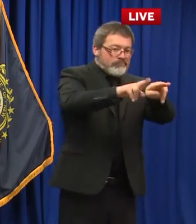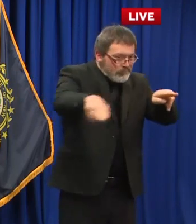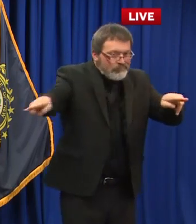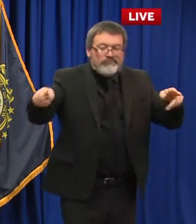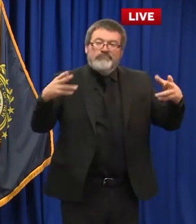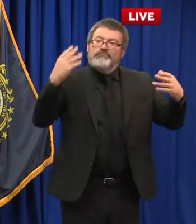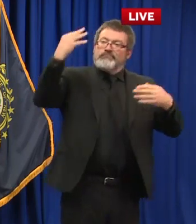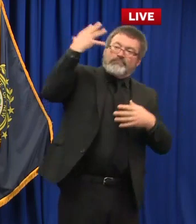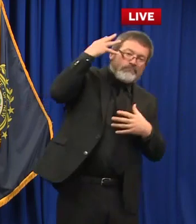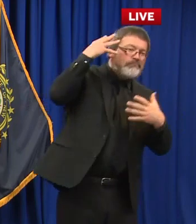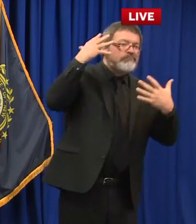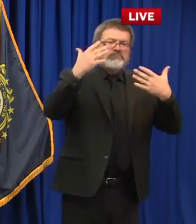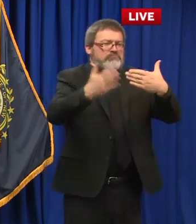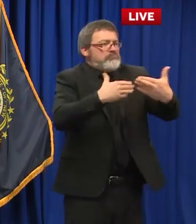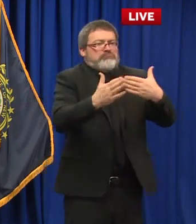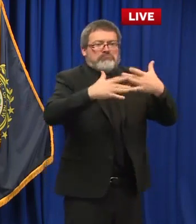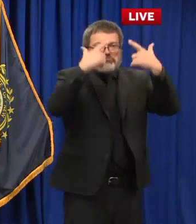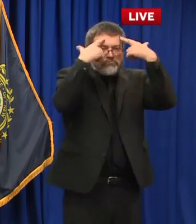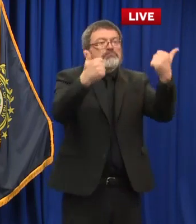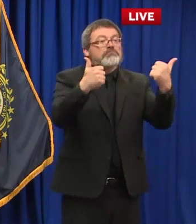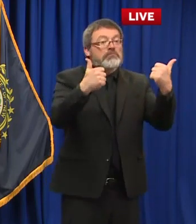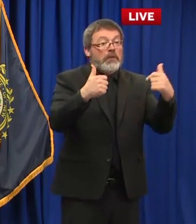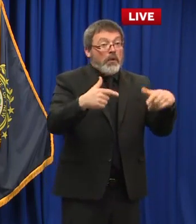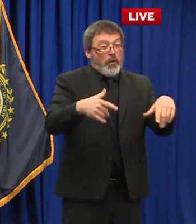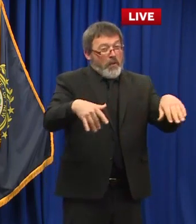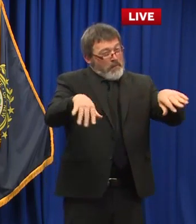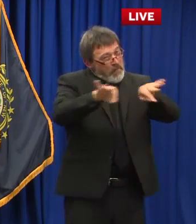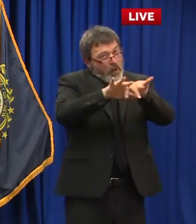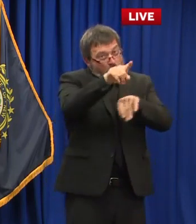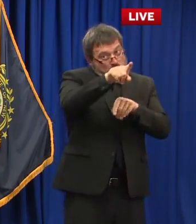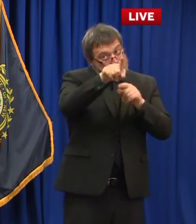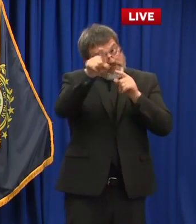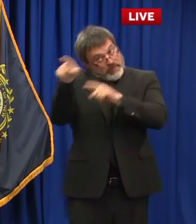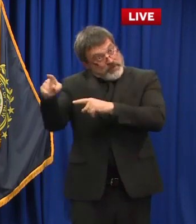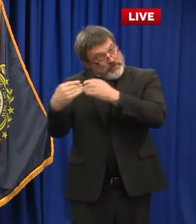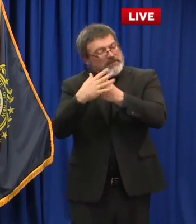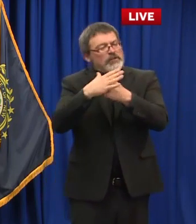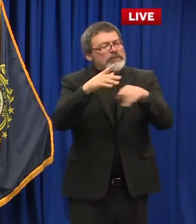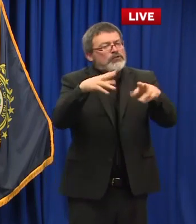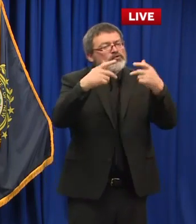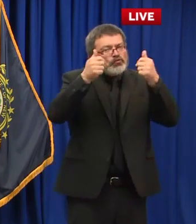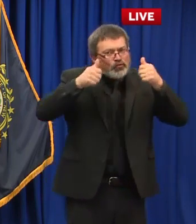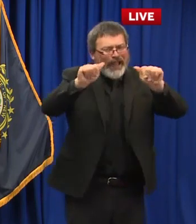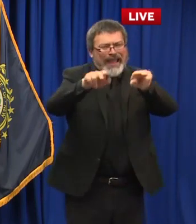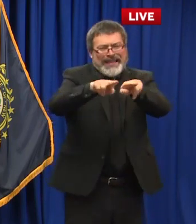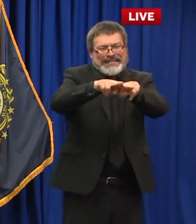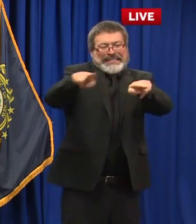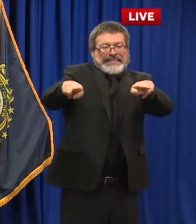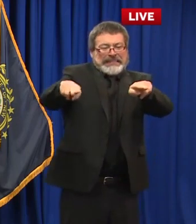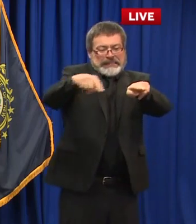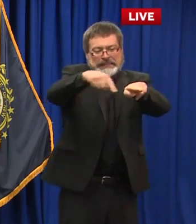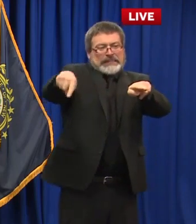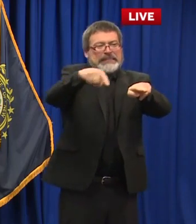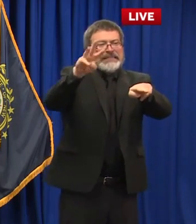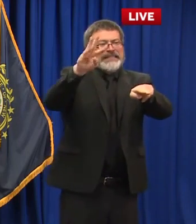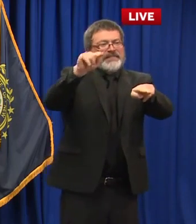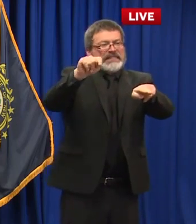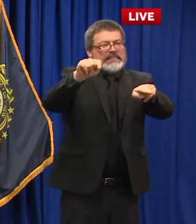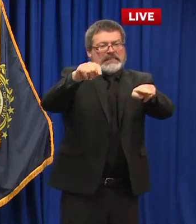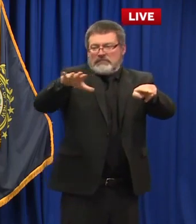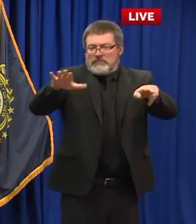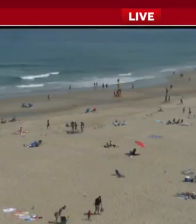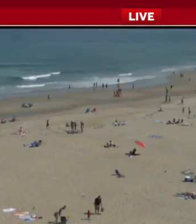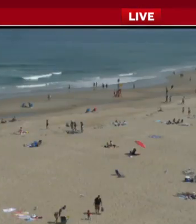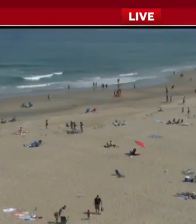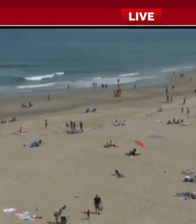keep a minimum distance of six feet on the beach, make sure you have that physical distancing between yourself and maybe your family or are the parties that are